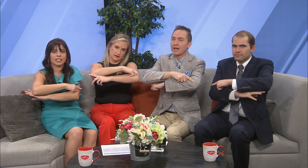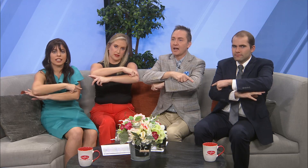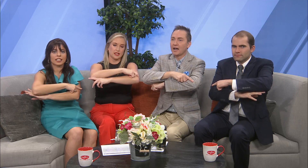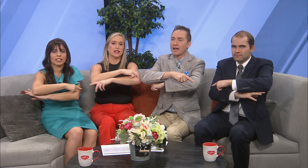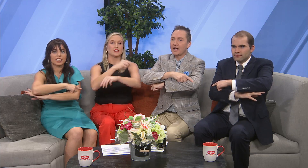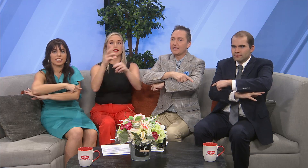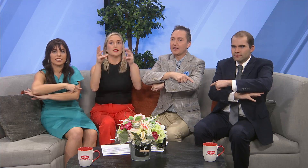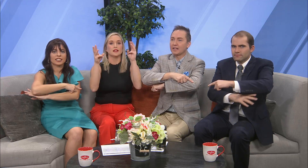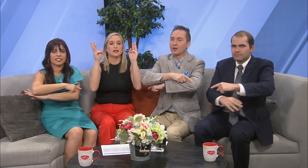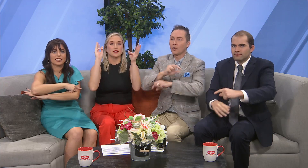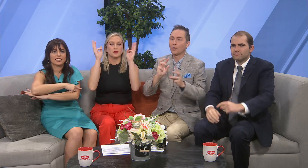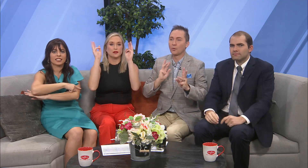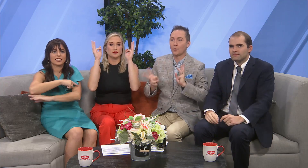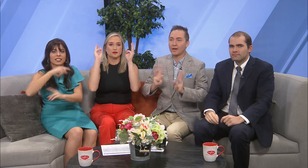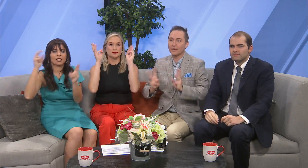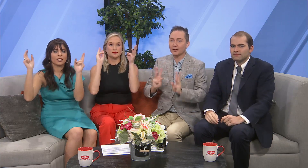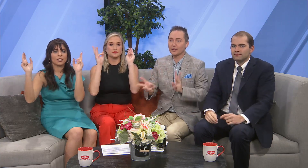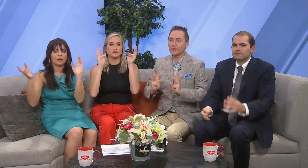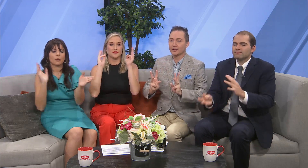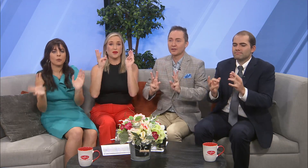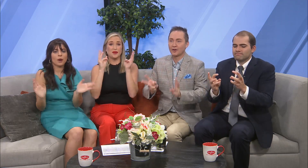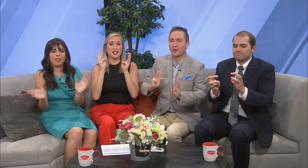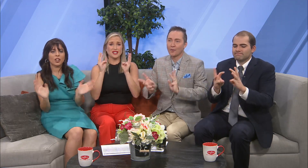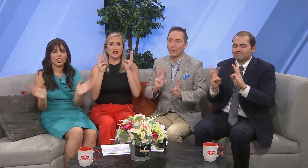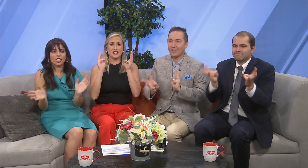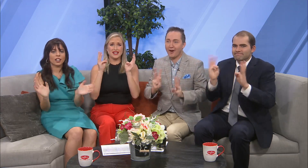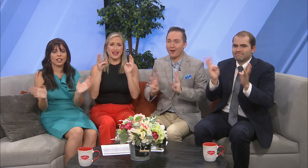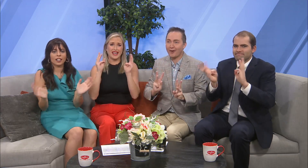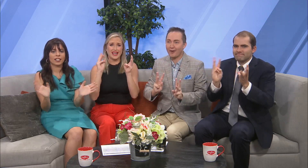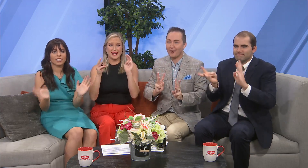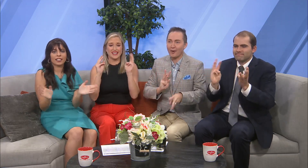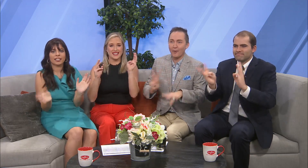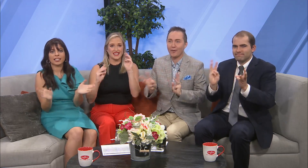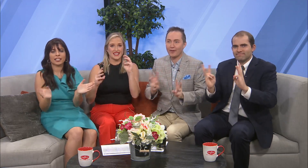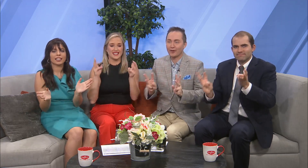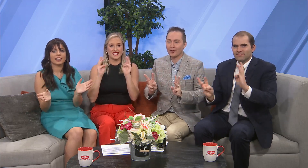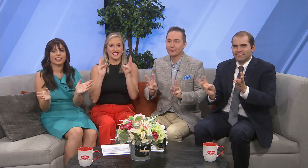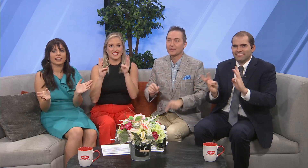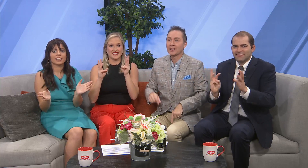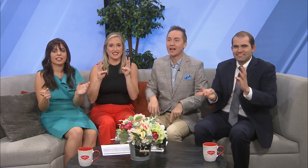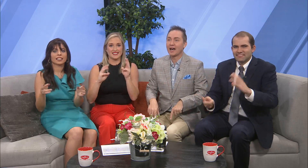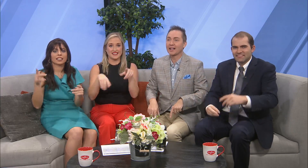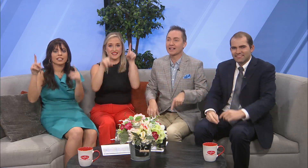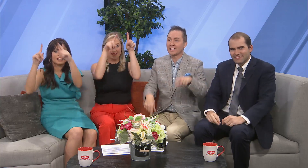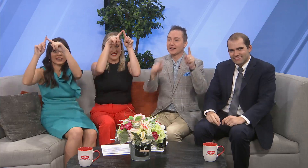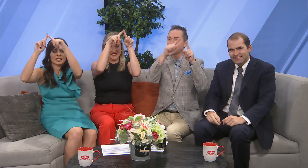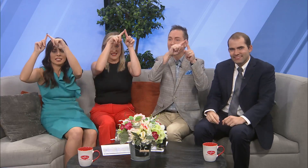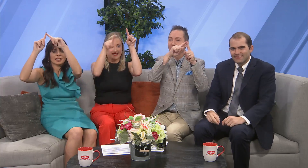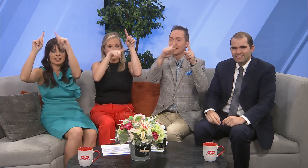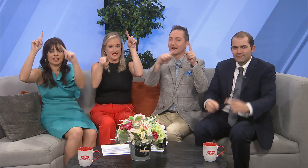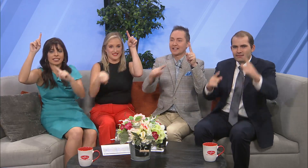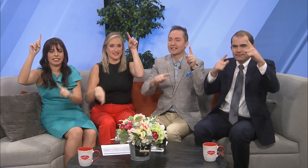And then weather. Weather. Weather. Lightning. Lightning.